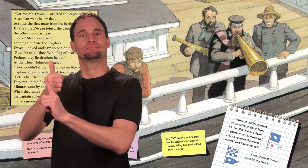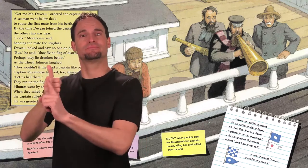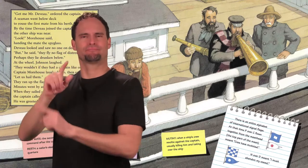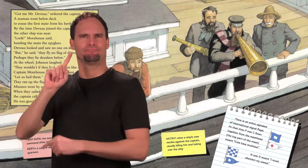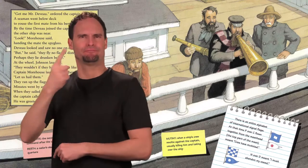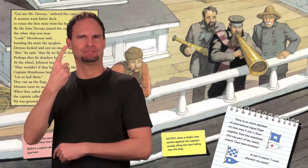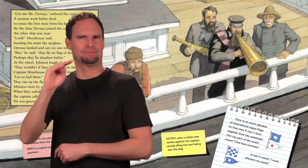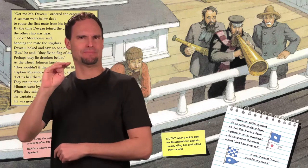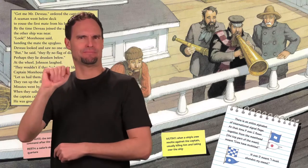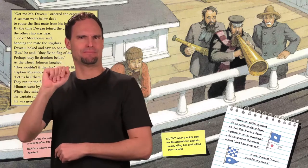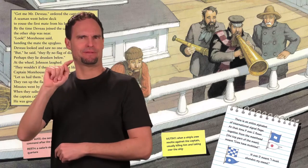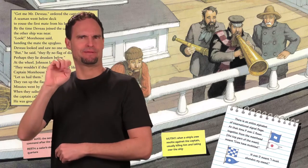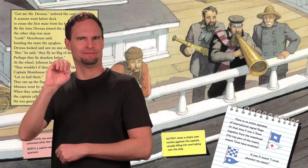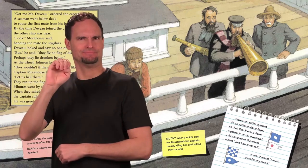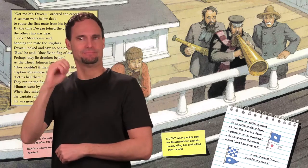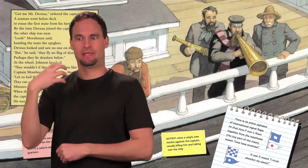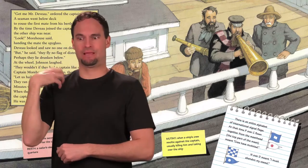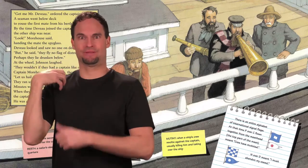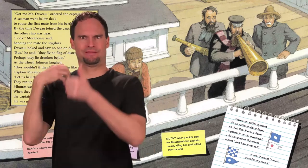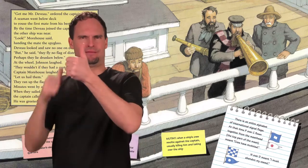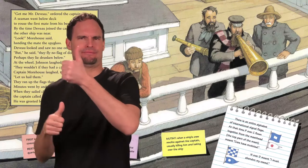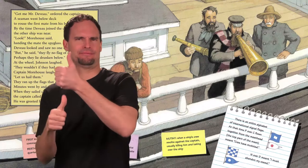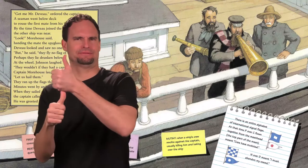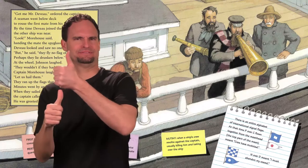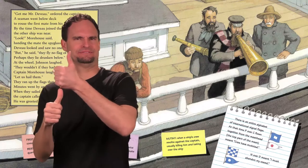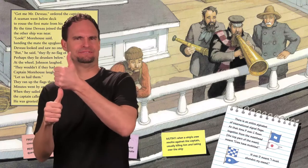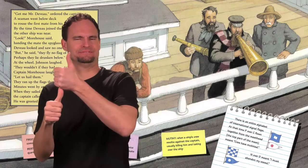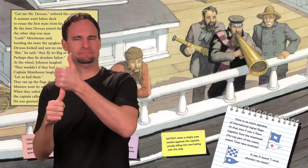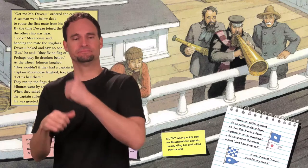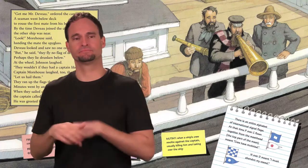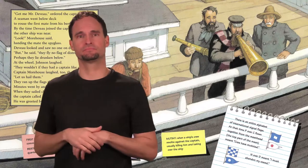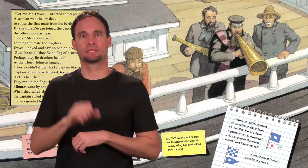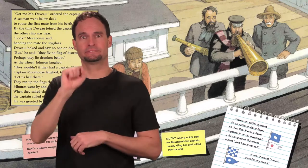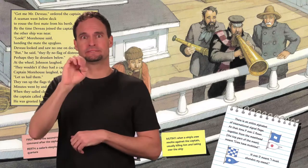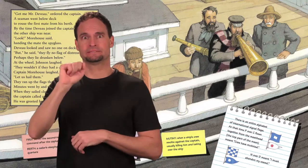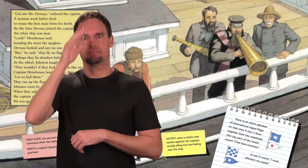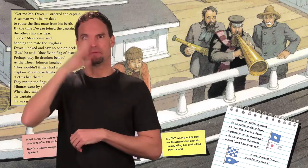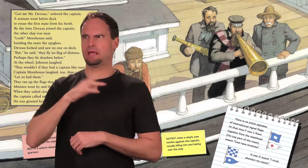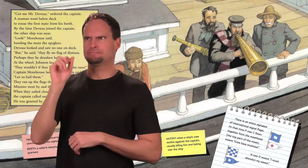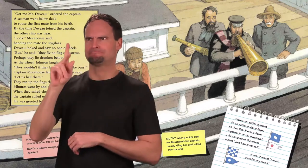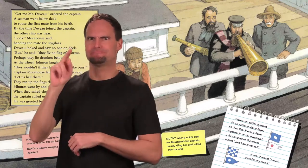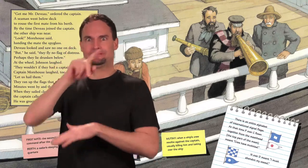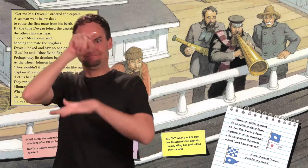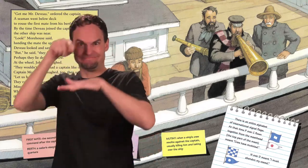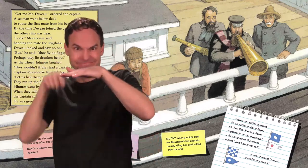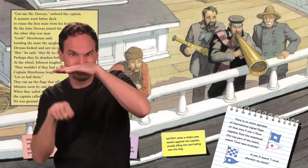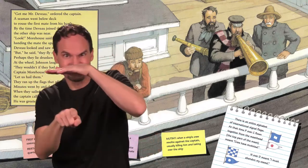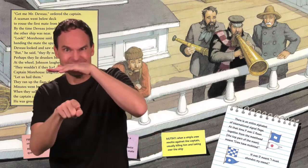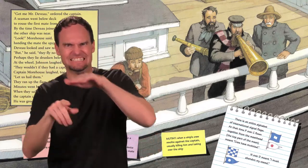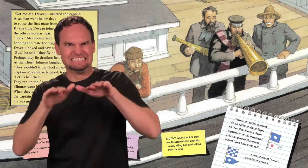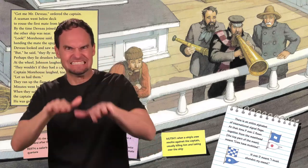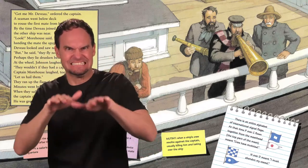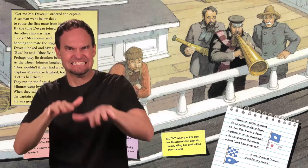Get me to Vaux, ordered the captain. A seaman went below deck to rouse the first mate from his berth.